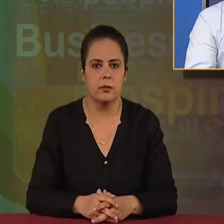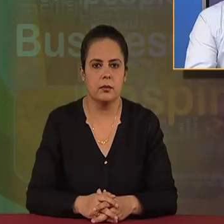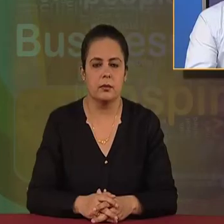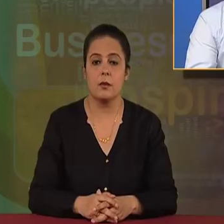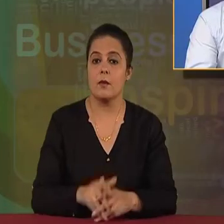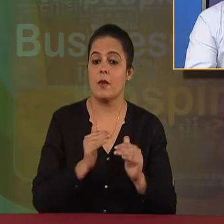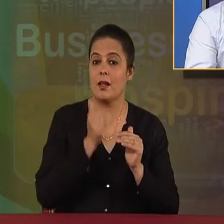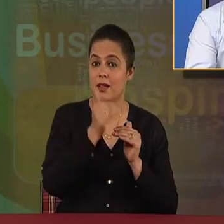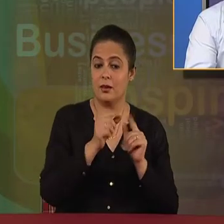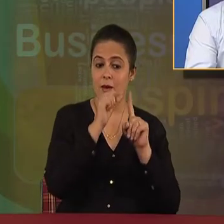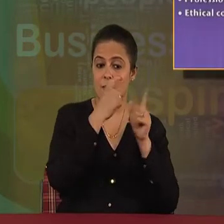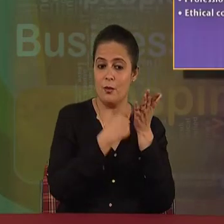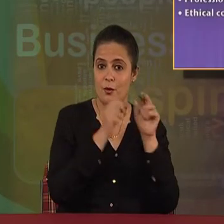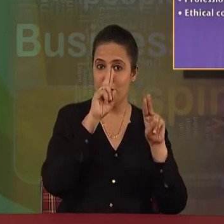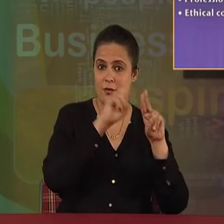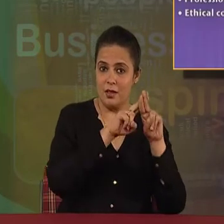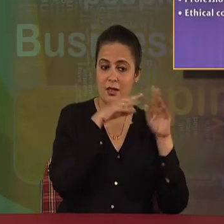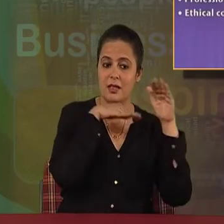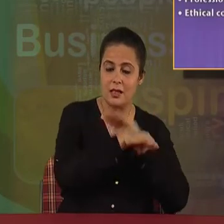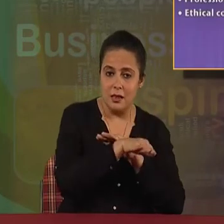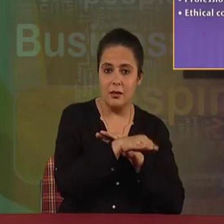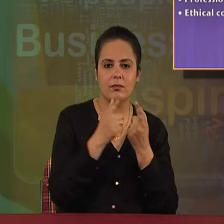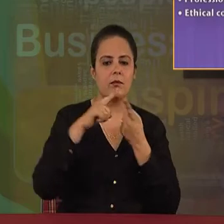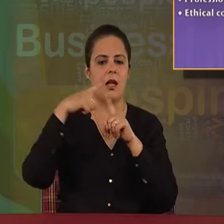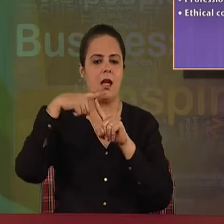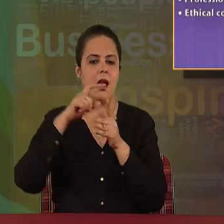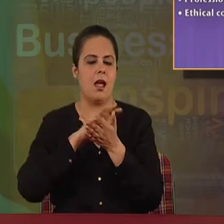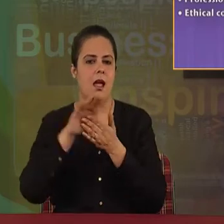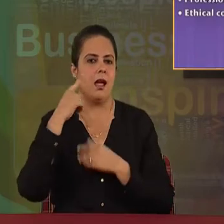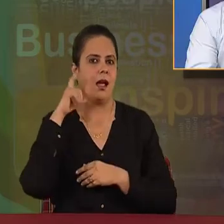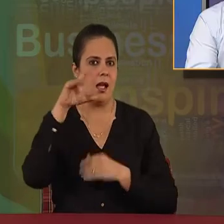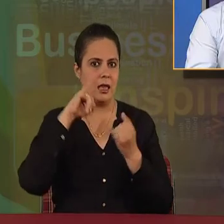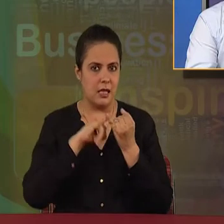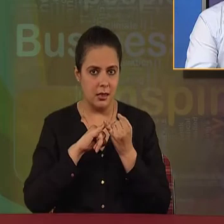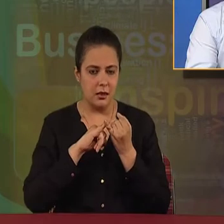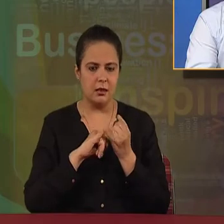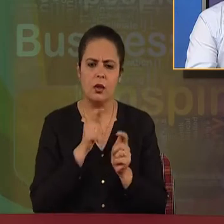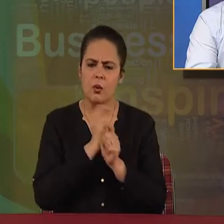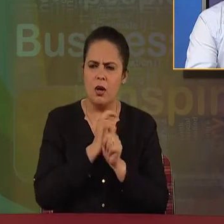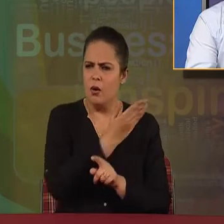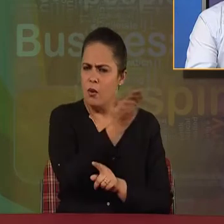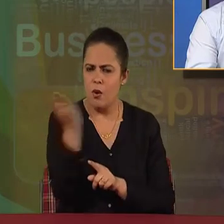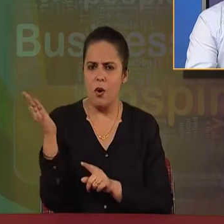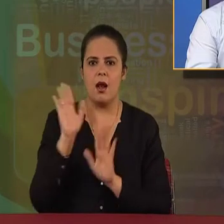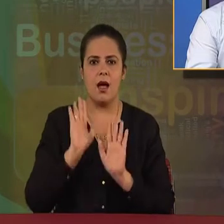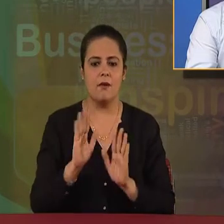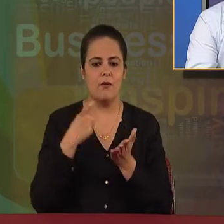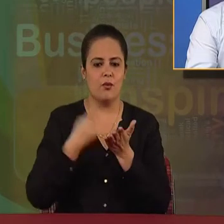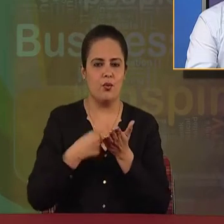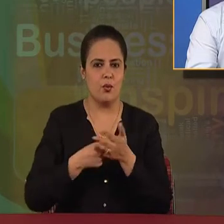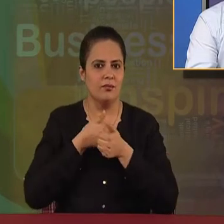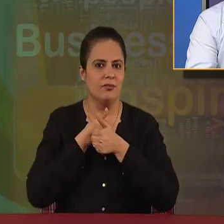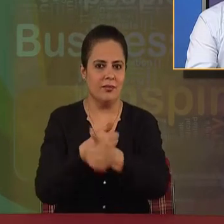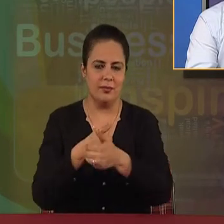Now, next feature of profession is ethical code of conduct. The working of all the professionals is regulated